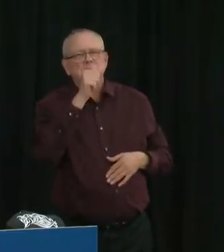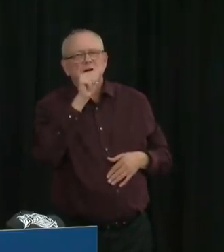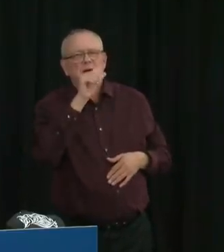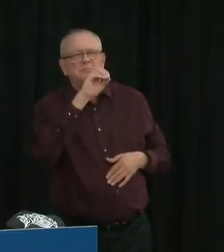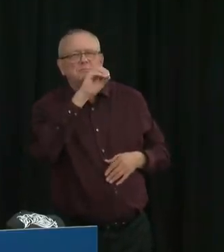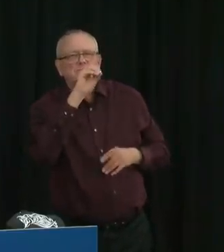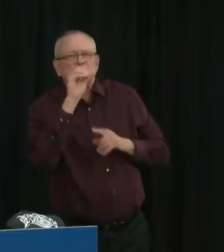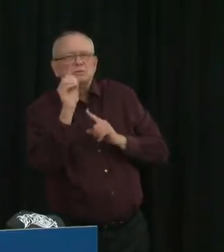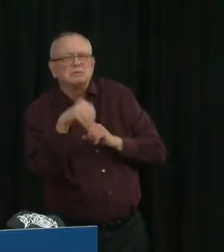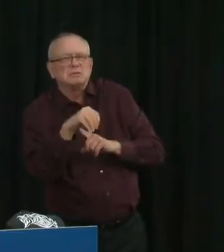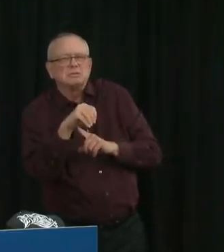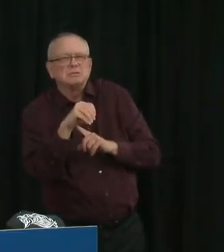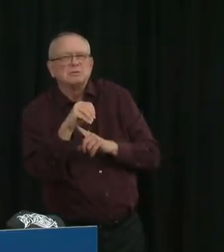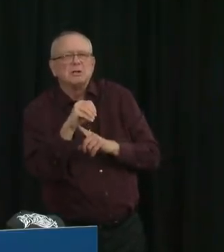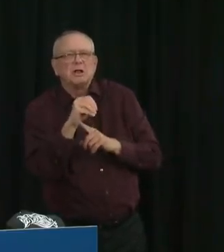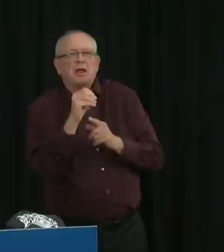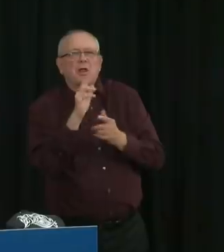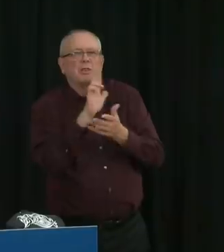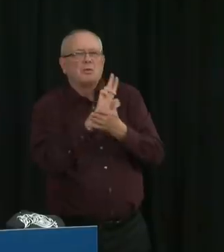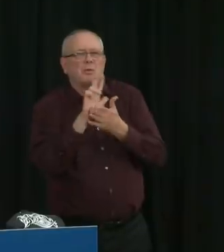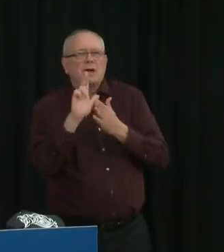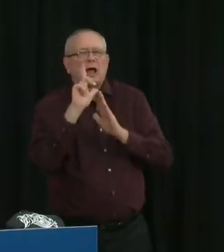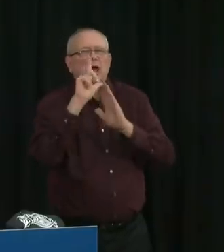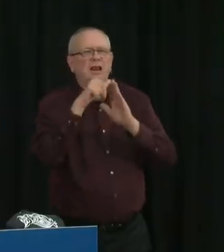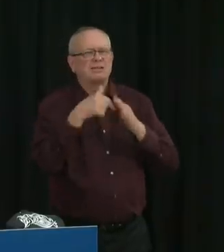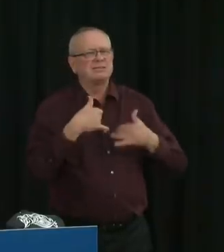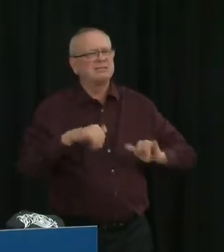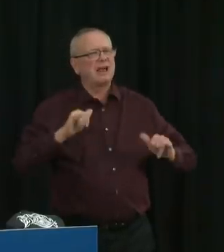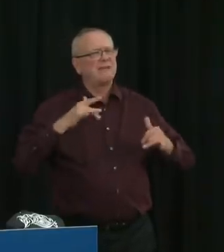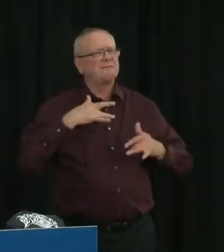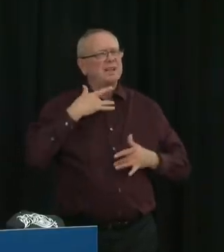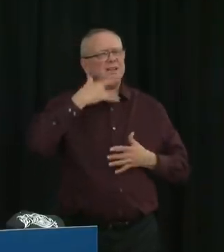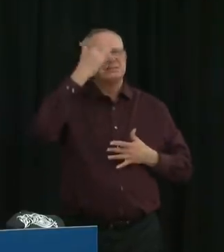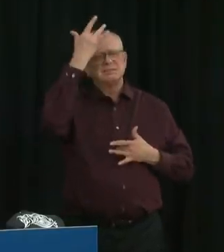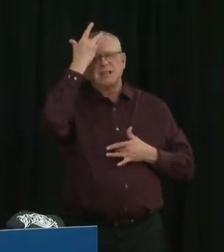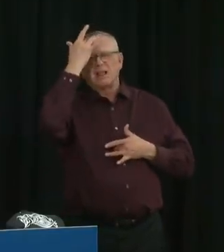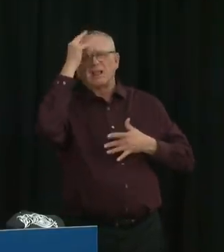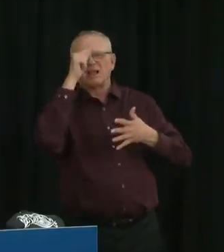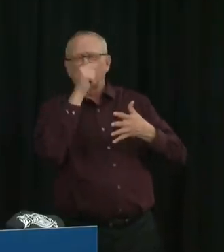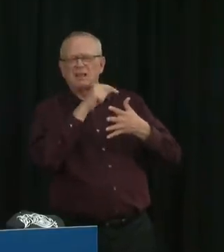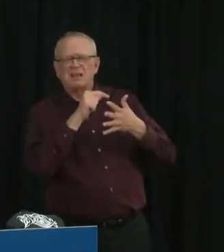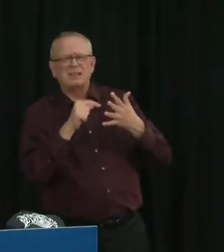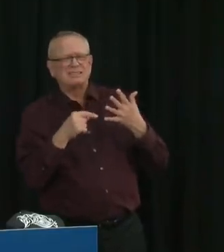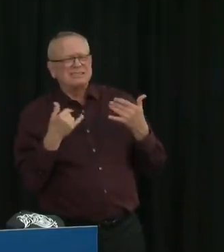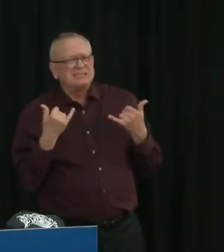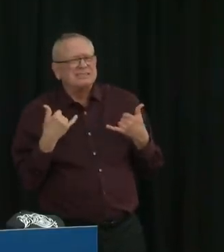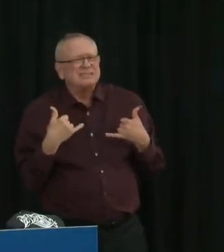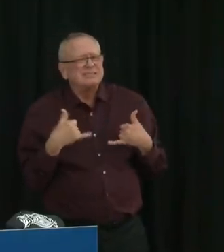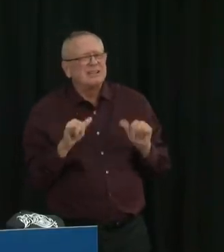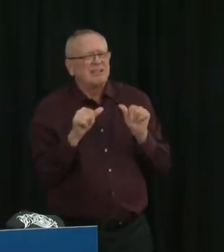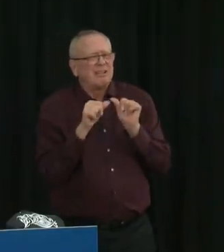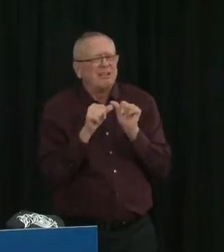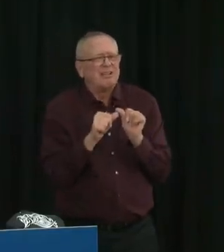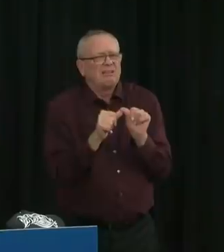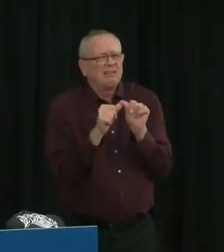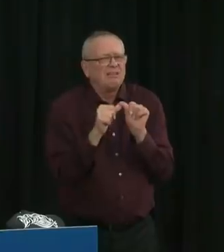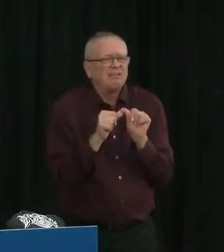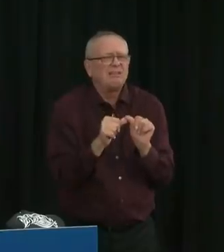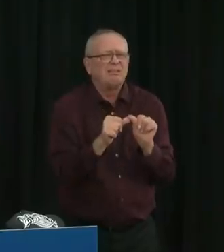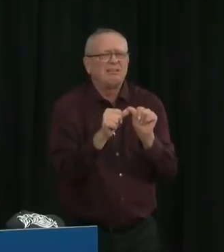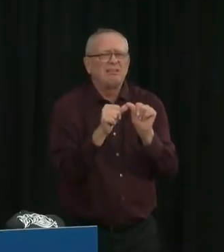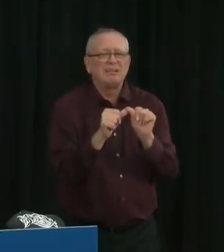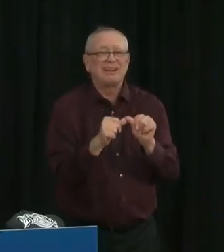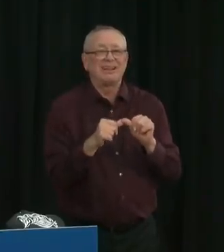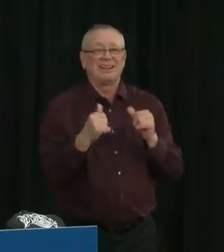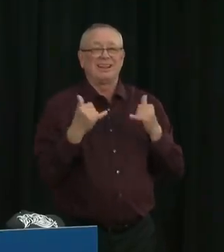While we do not yet have Alberta-specific data, we are working with Alberta Health Services to develop pathways for care for those who have